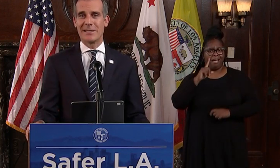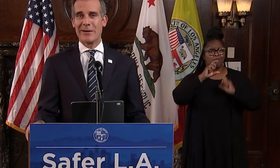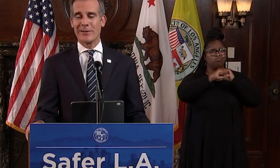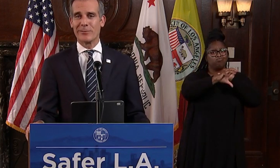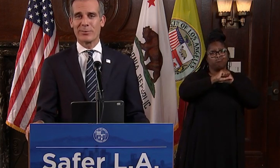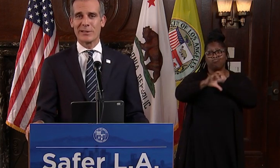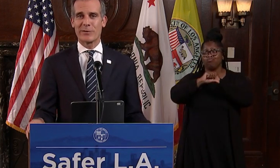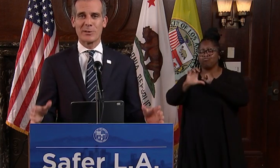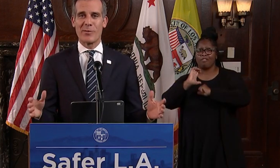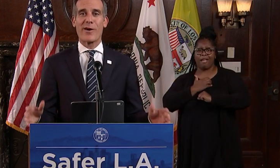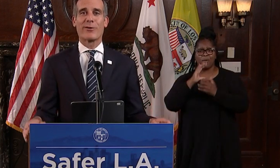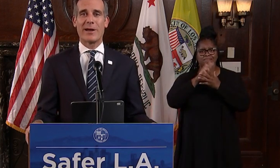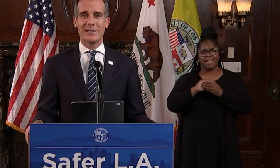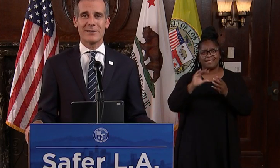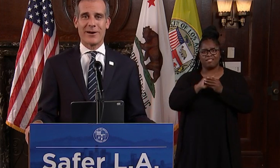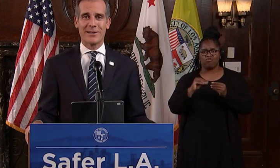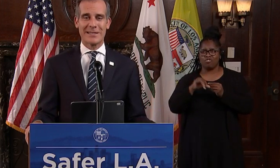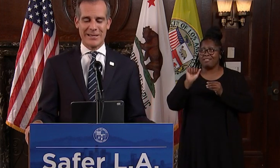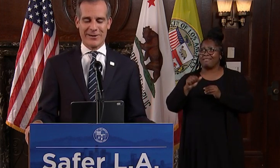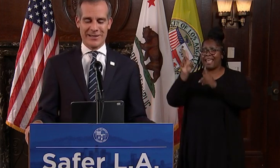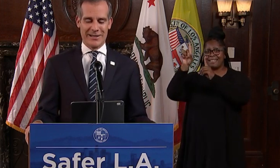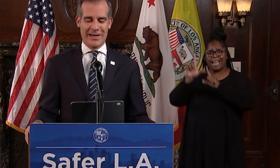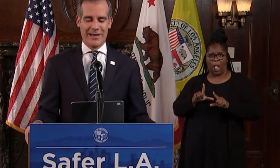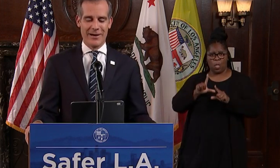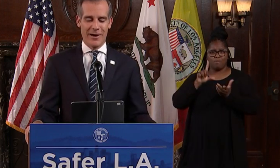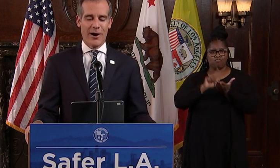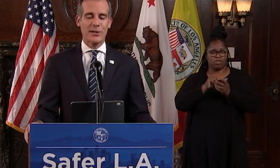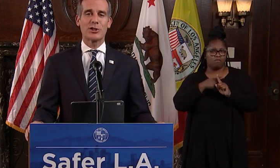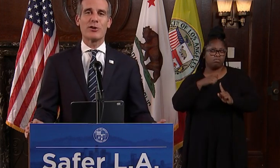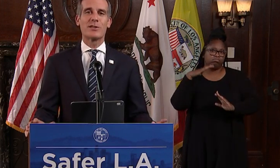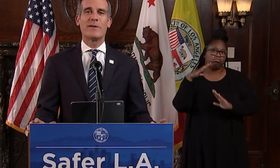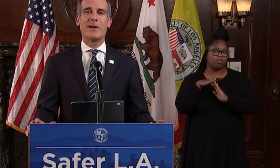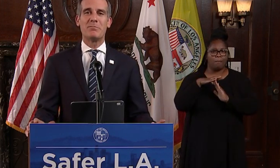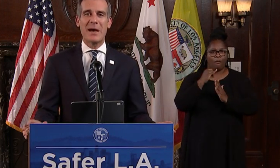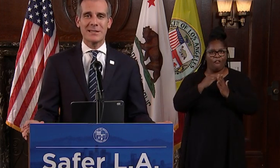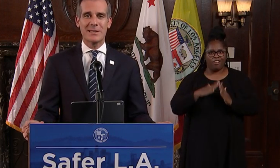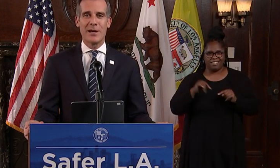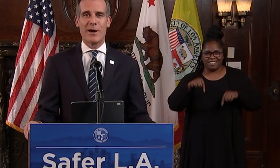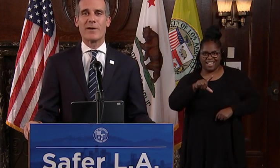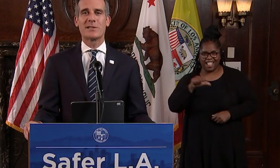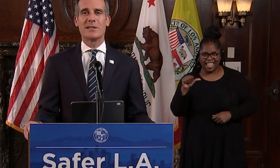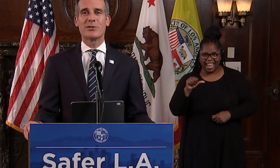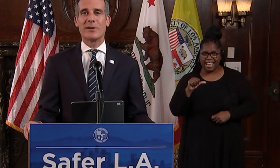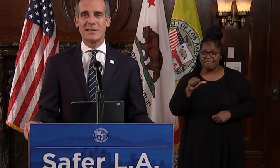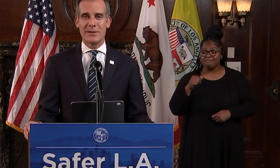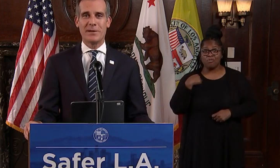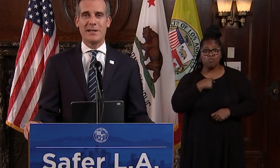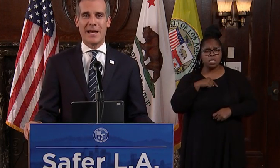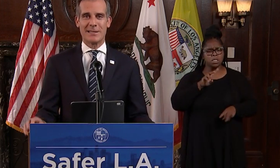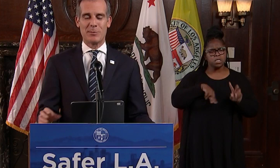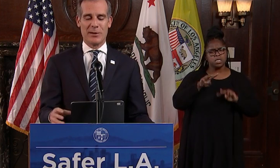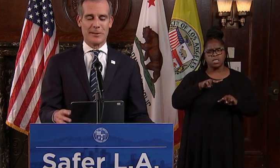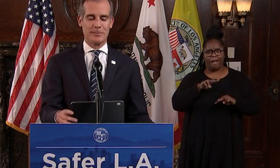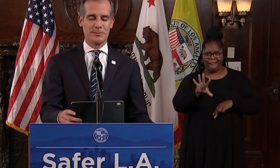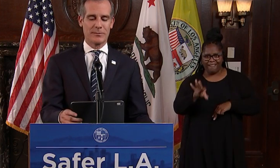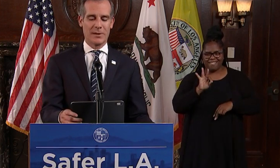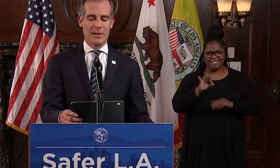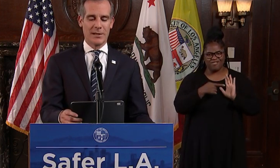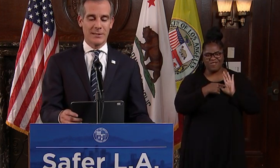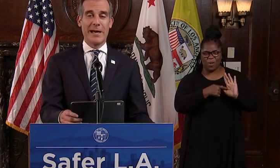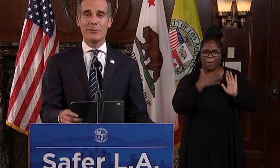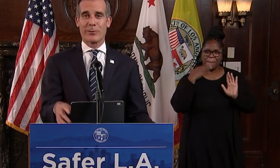and to download prints from some of our greatest artists here in LA. Art that shows the very best of our city's creativity and spirit.